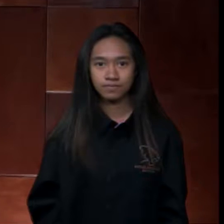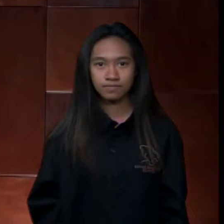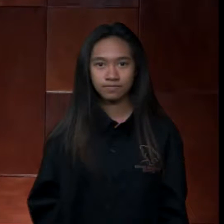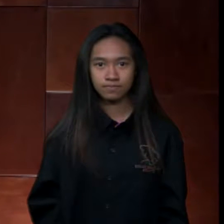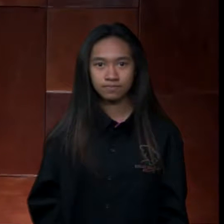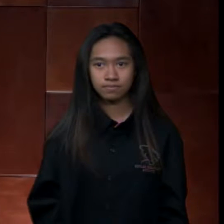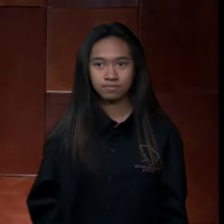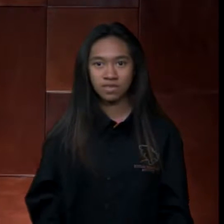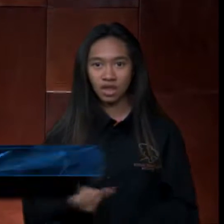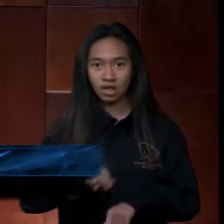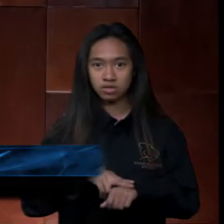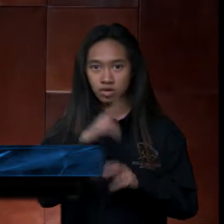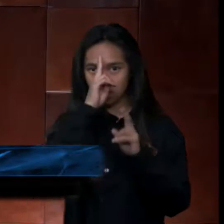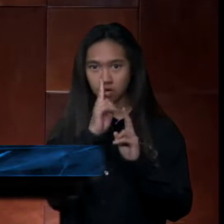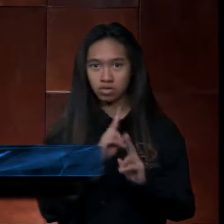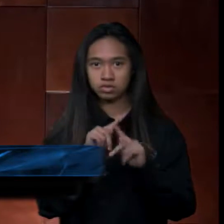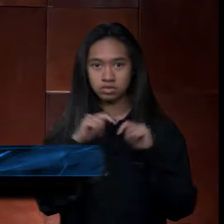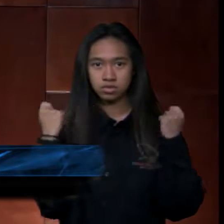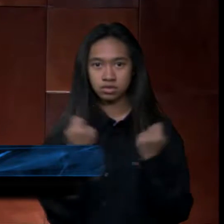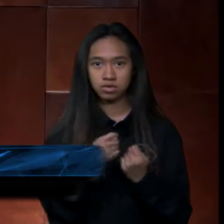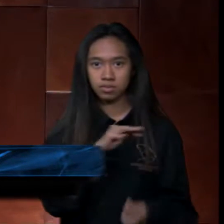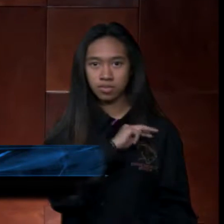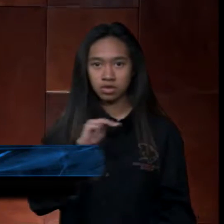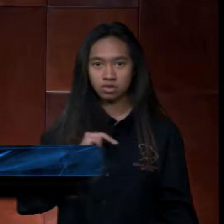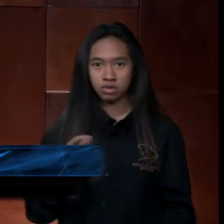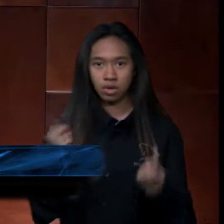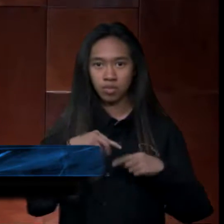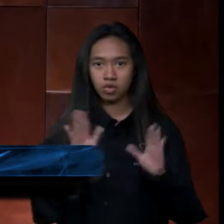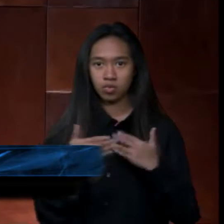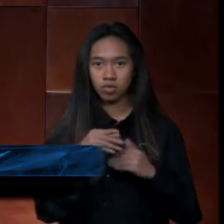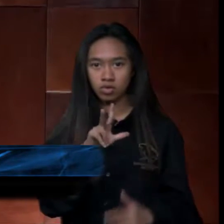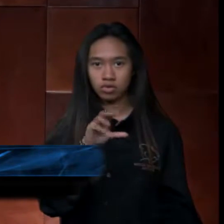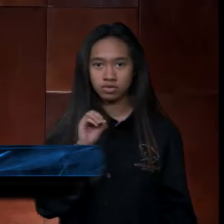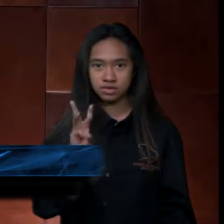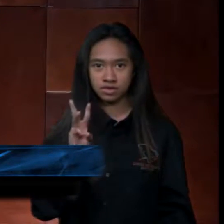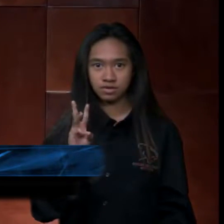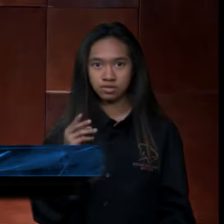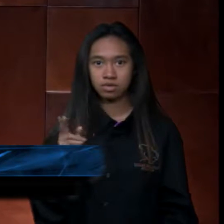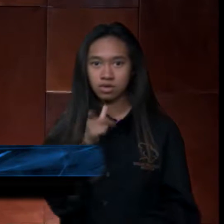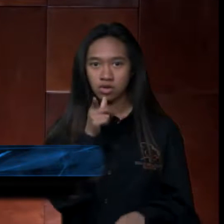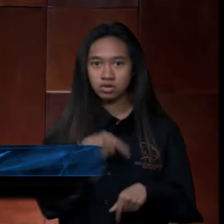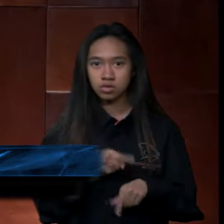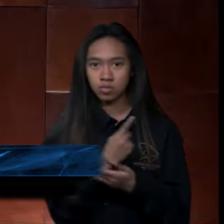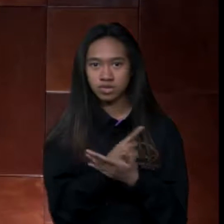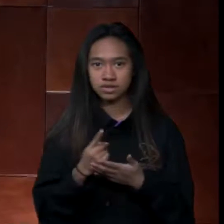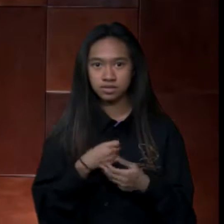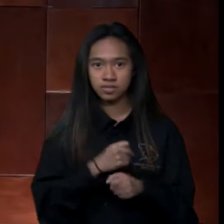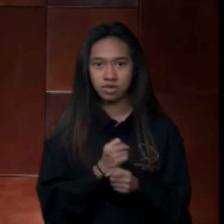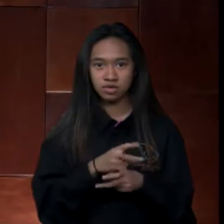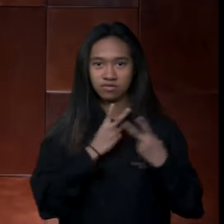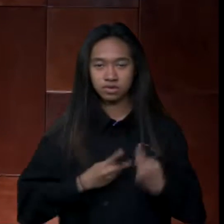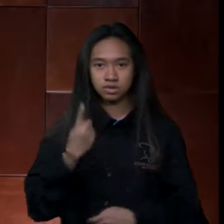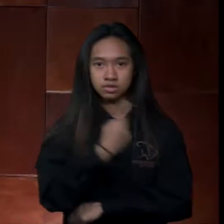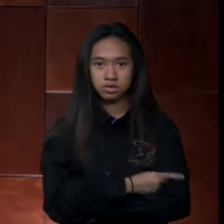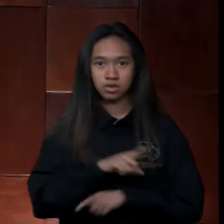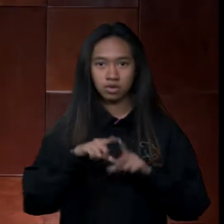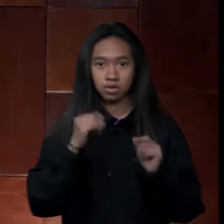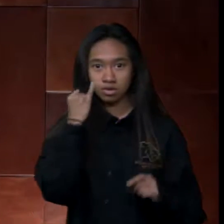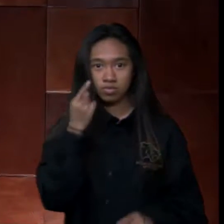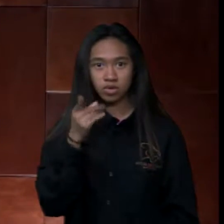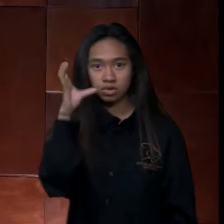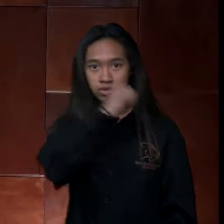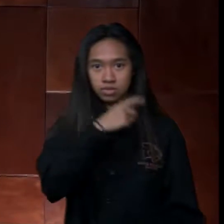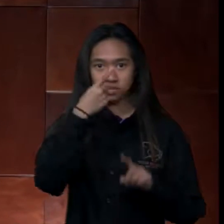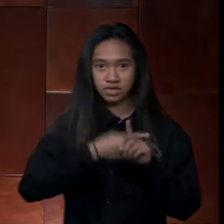National Honor Society members, please come to room 306 at lunch this week to make Valentine cards. If you missed this month's